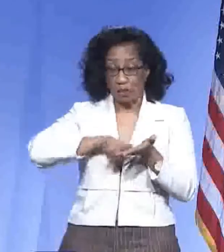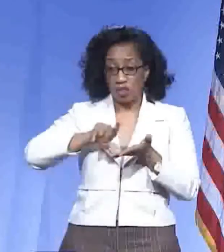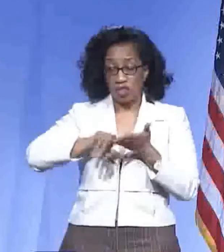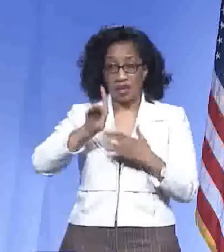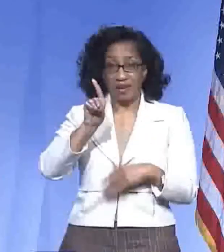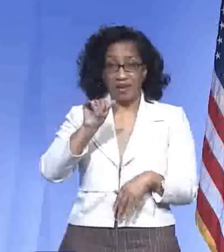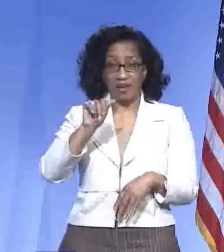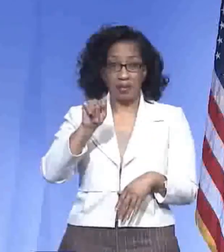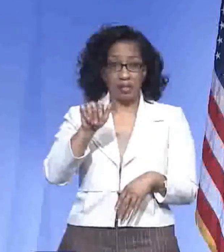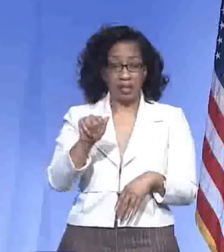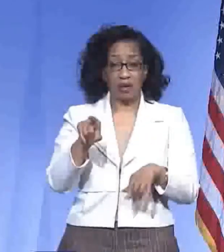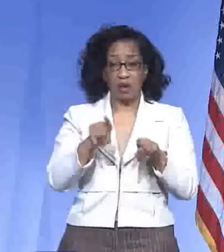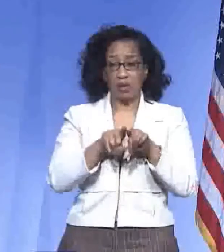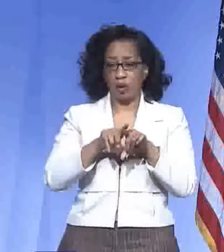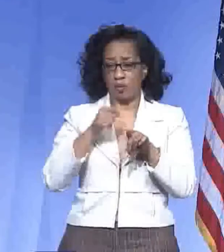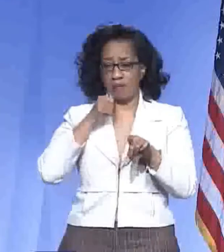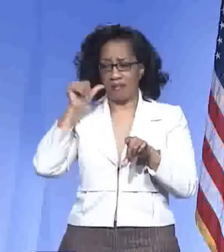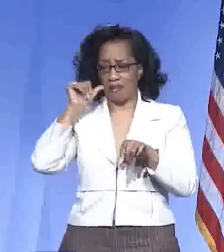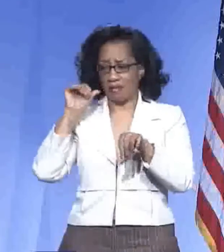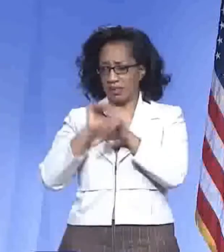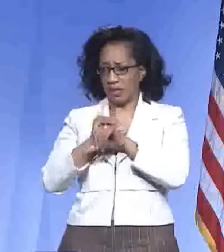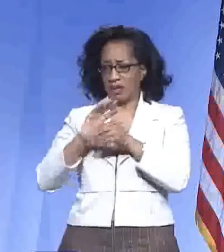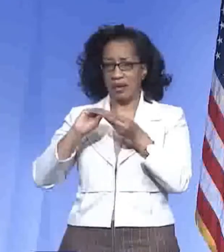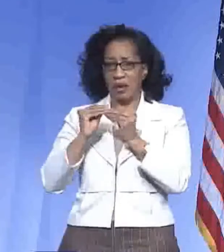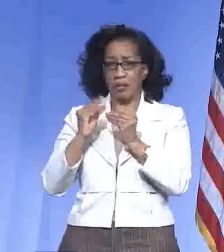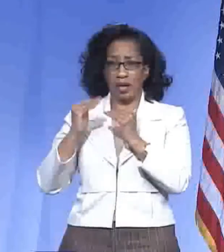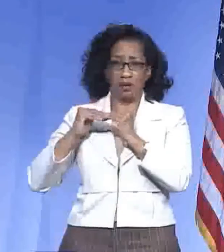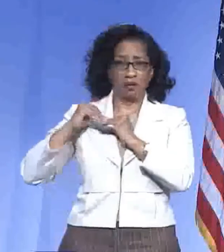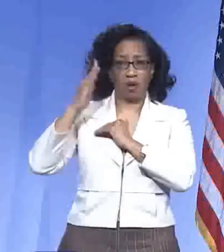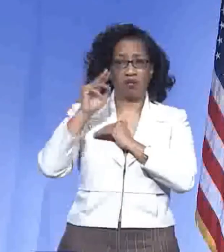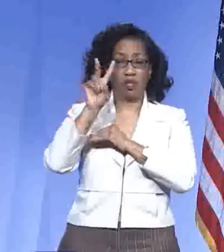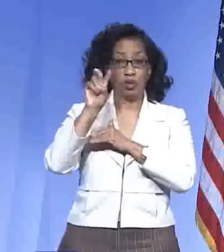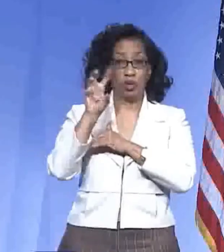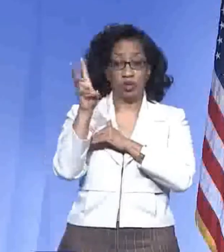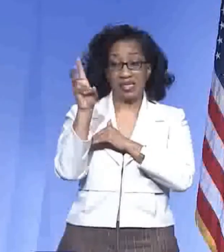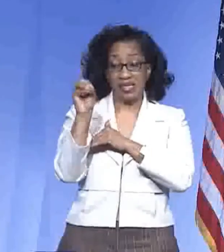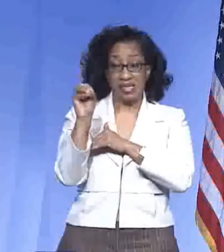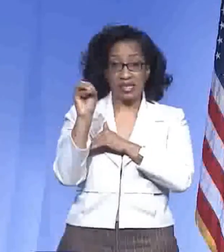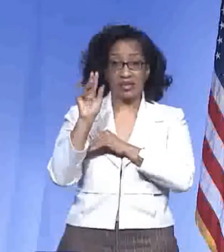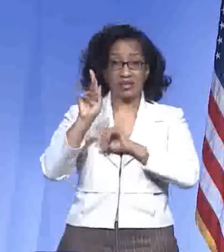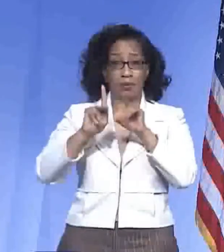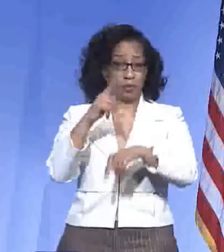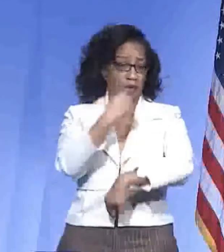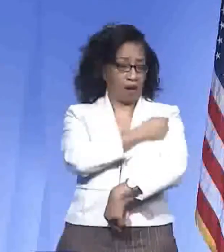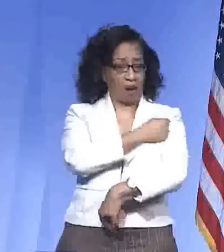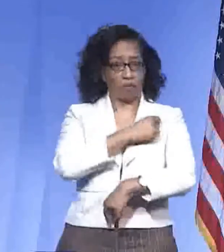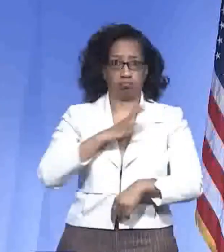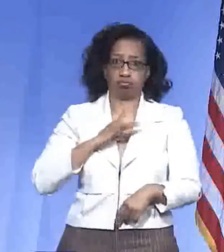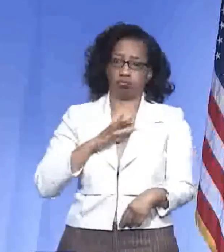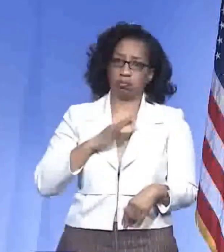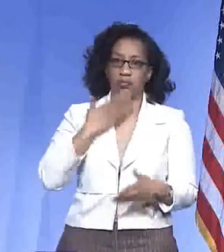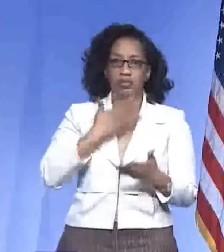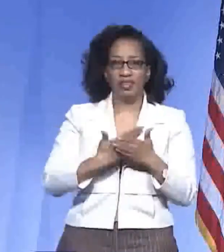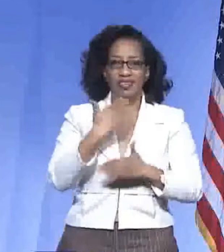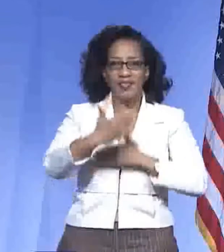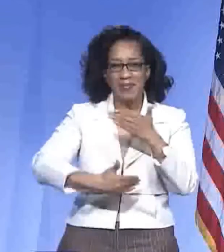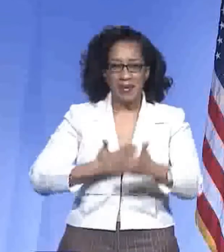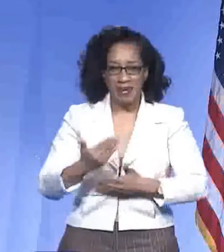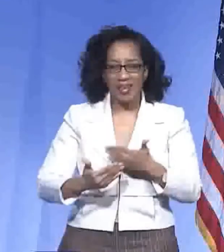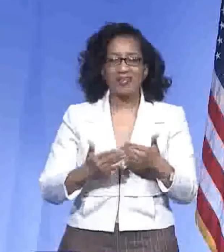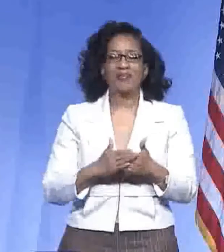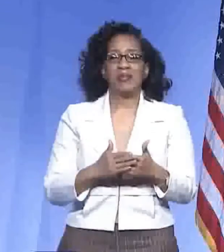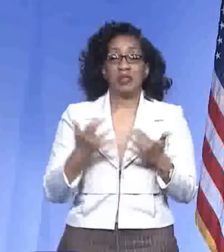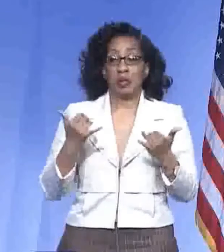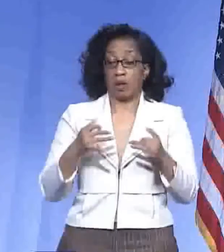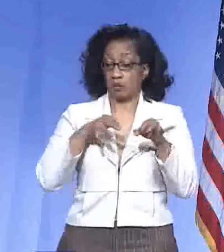and based on what we did last night and this morning, we're over 260 now. So that's really good progress. So I'll talk a little bit about how